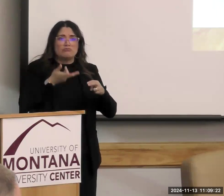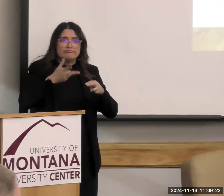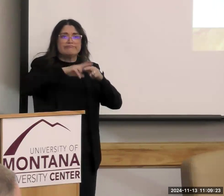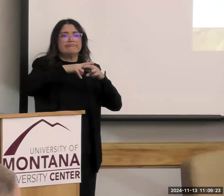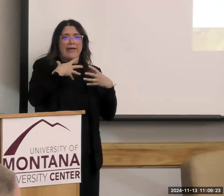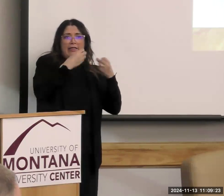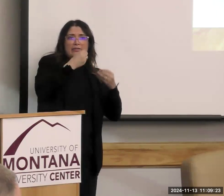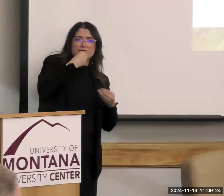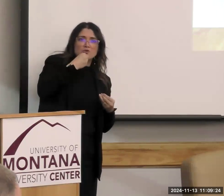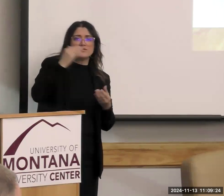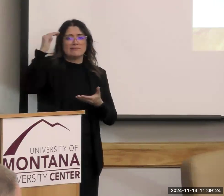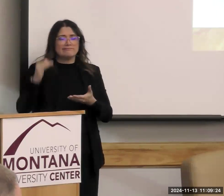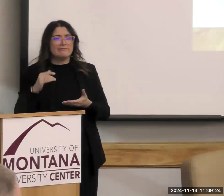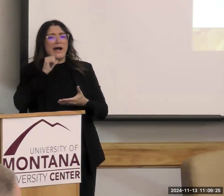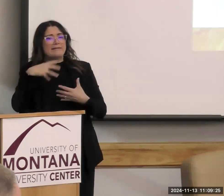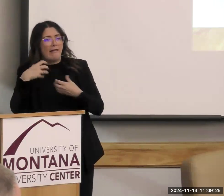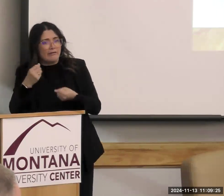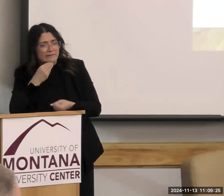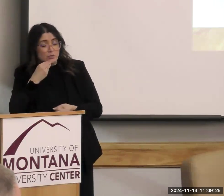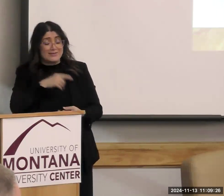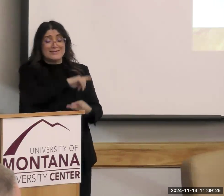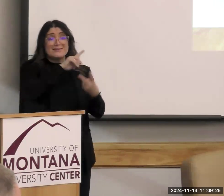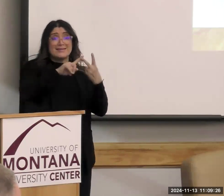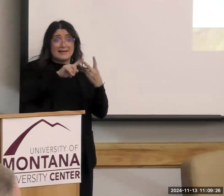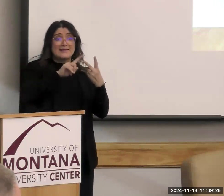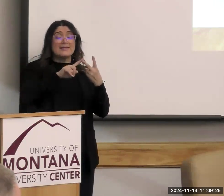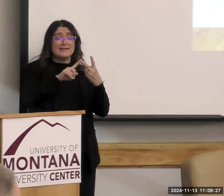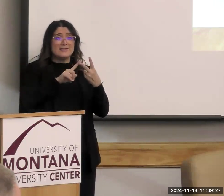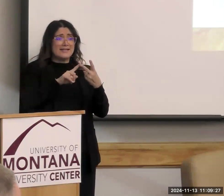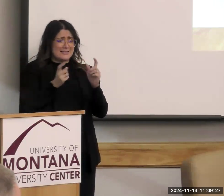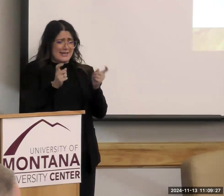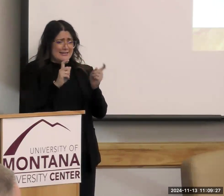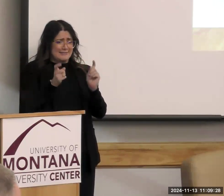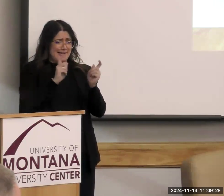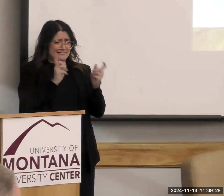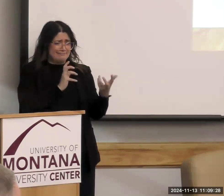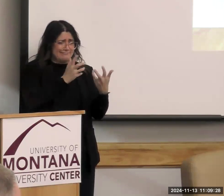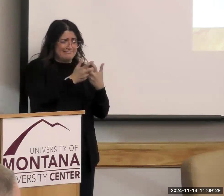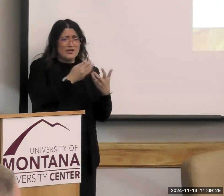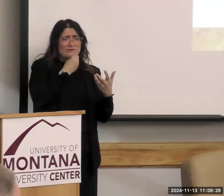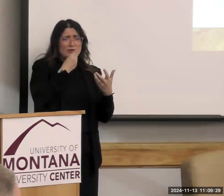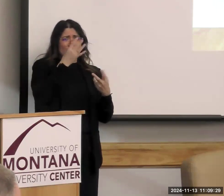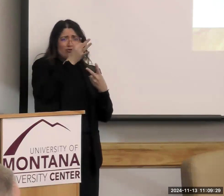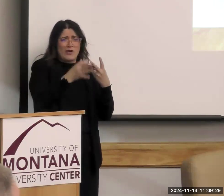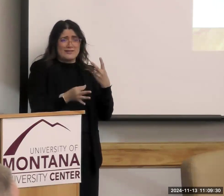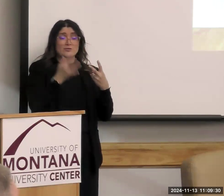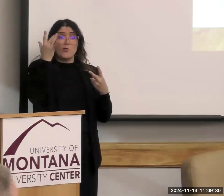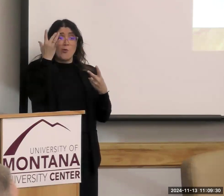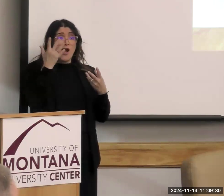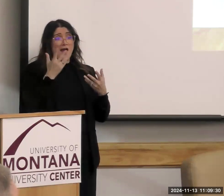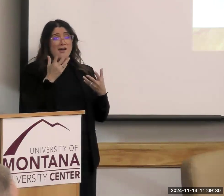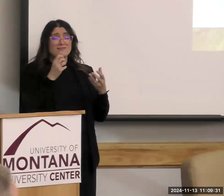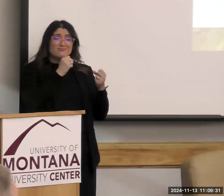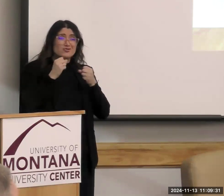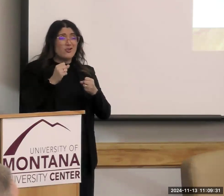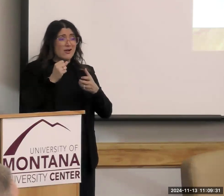second one is to customize your food choices so that they're nutrient-rich and culturally